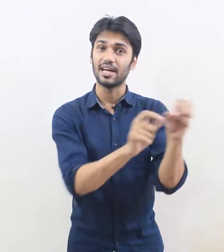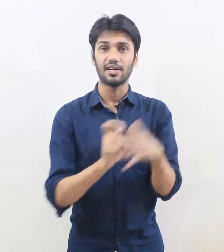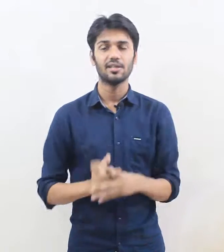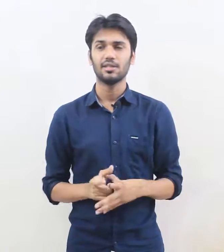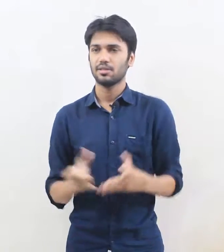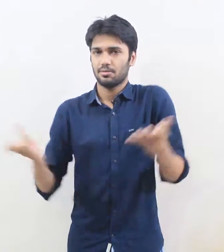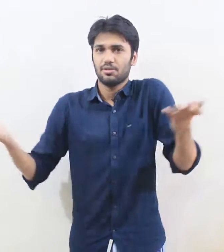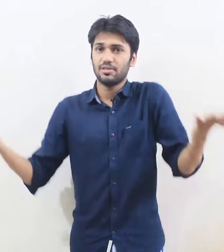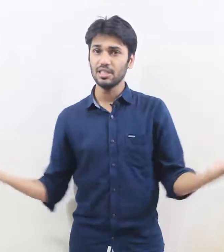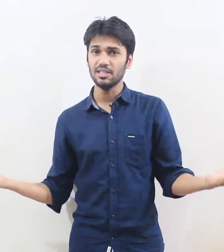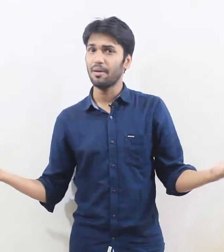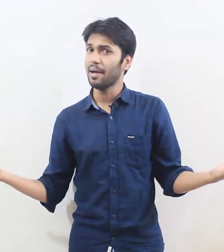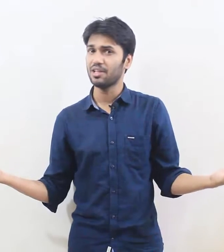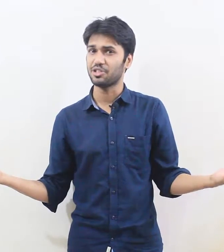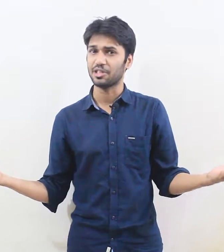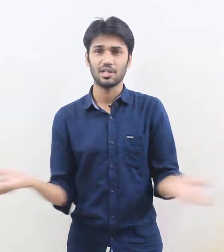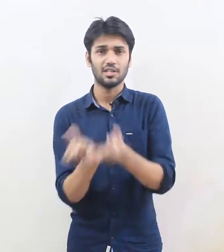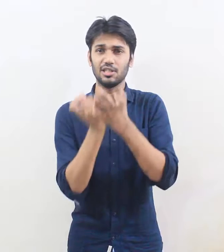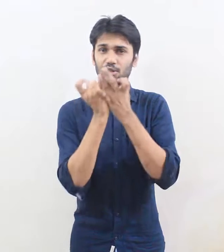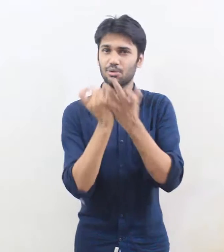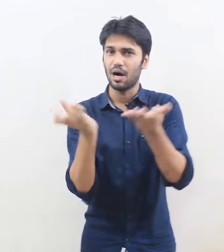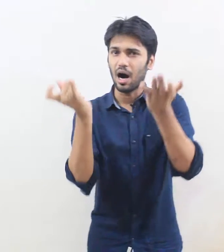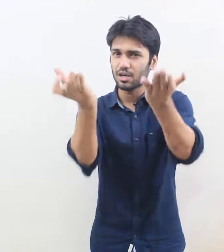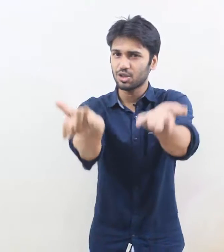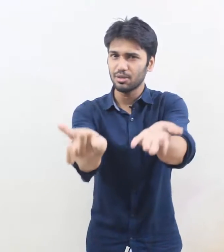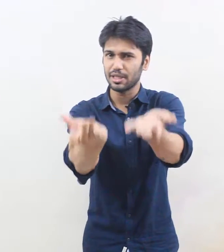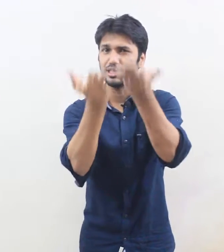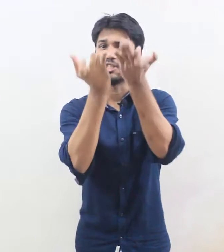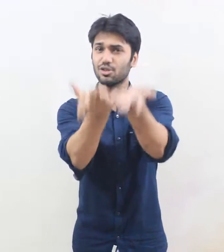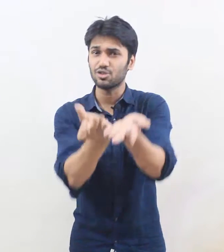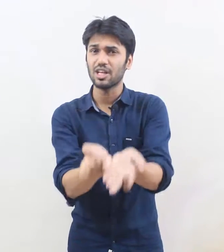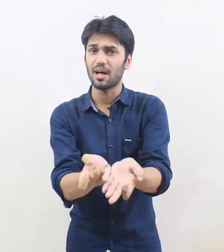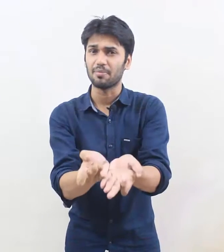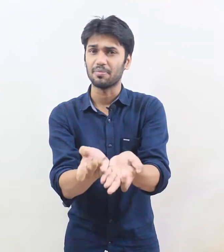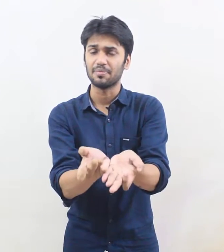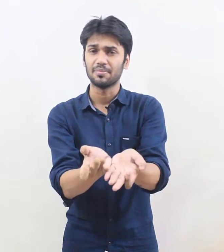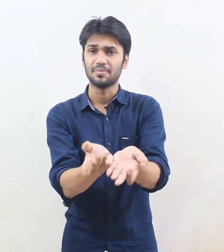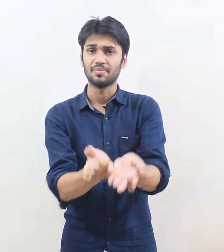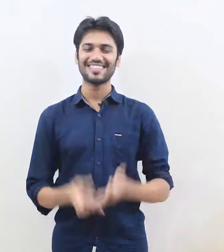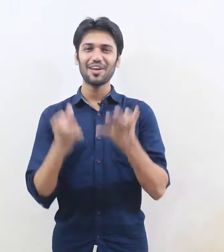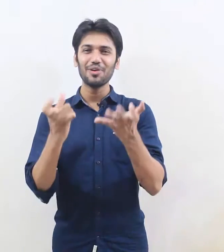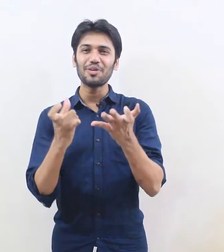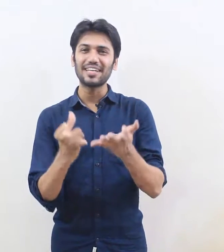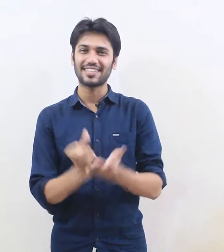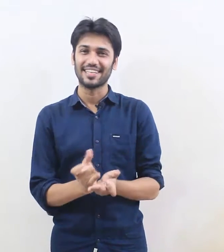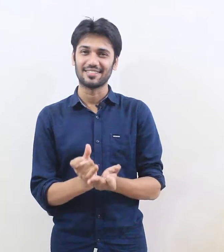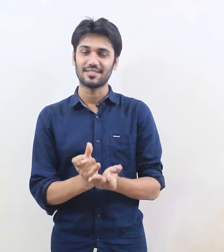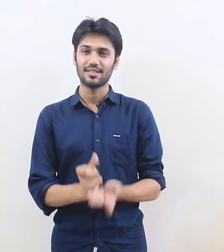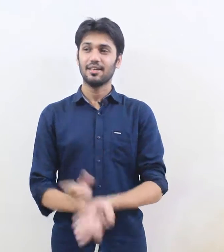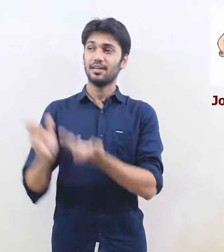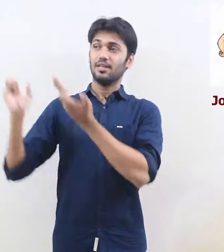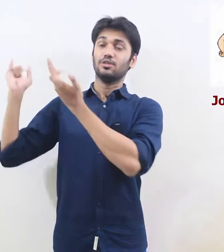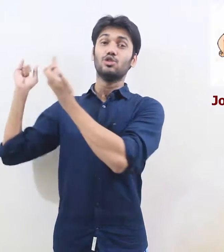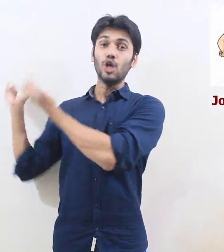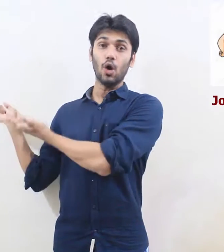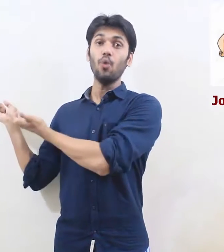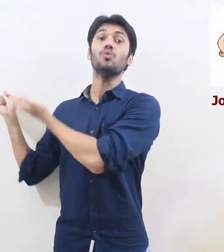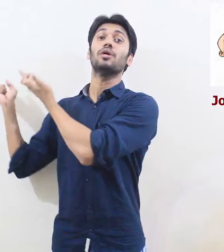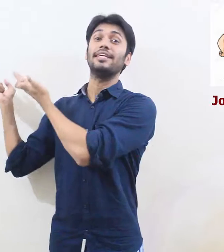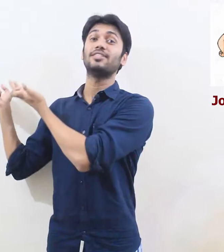there see the magic you are doing it yourself look at this Joe is